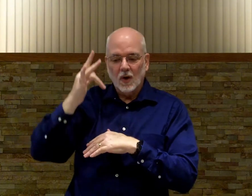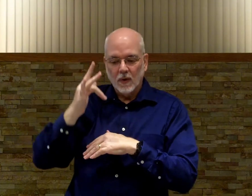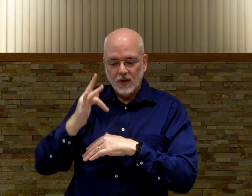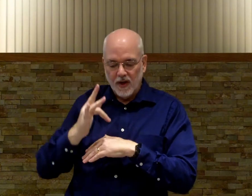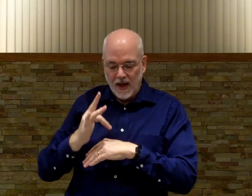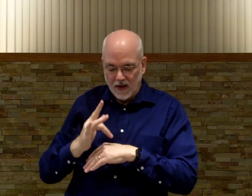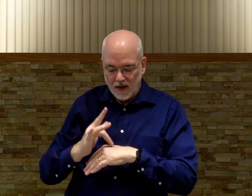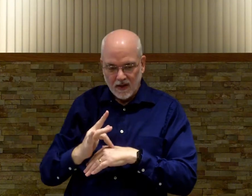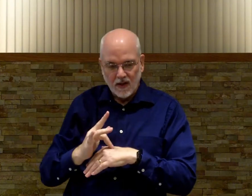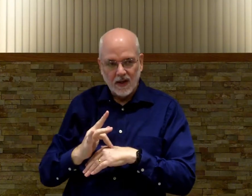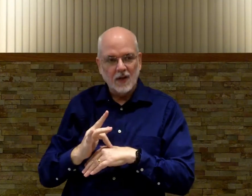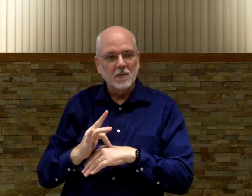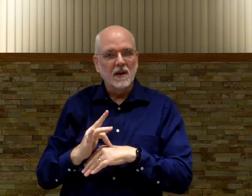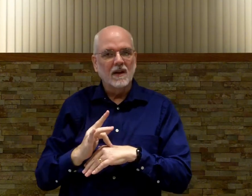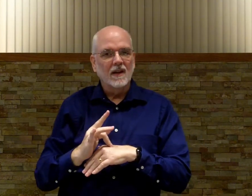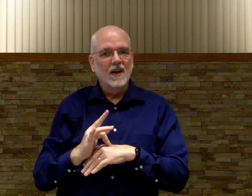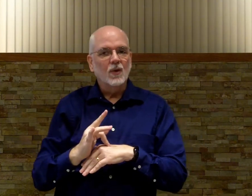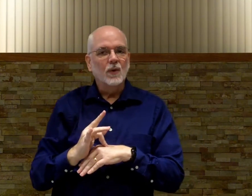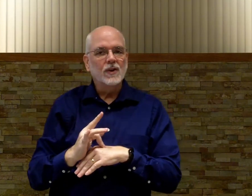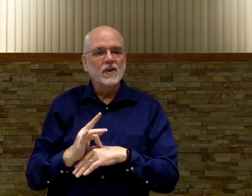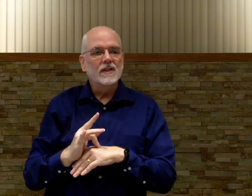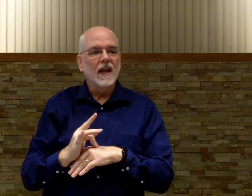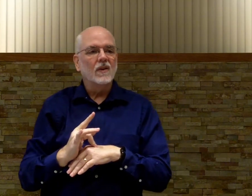going to reach down it's going to touch me reaches down